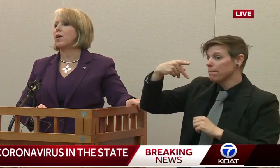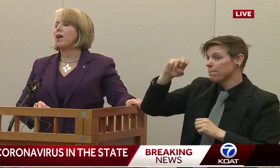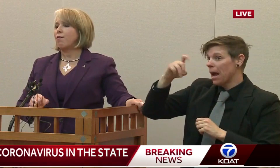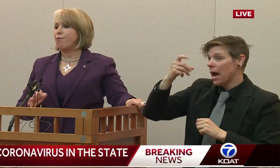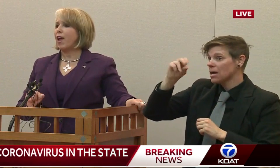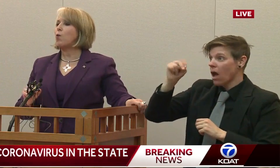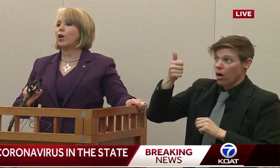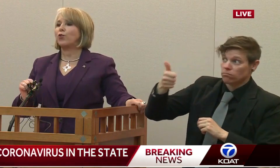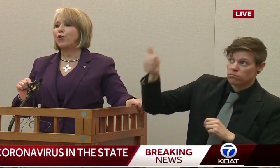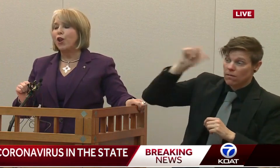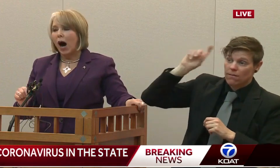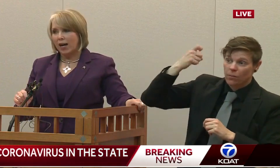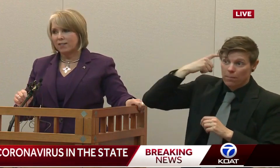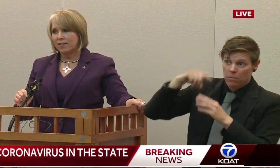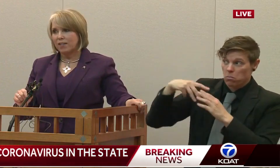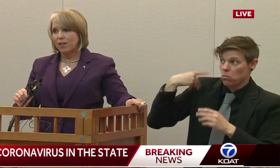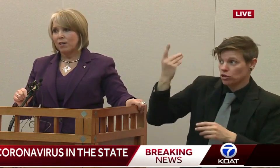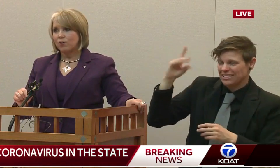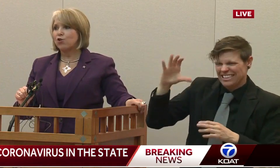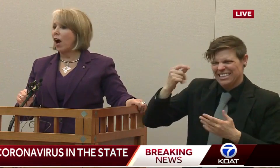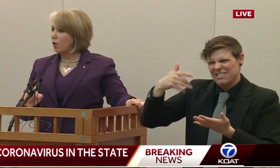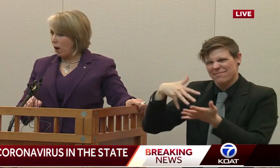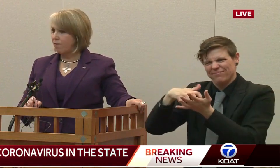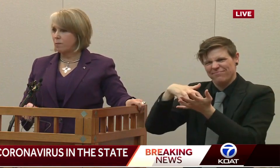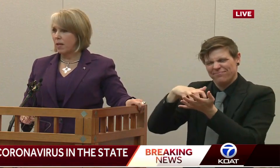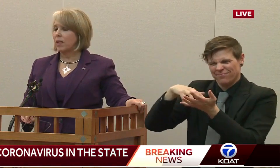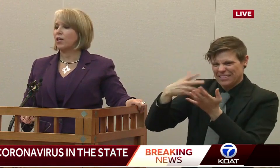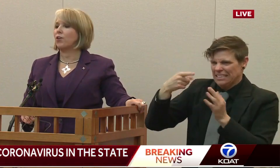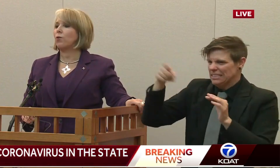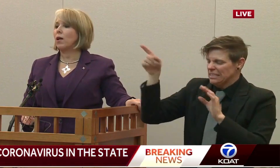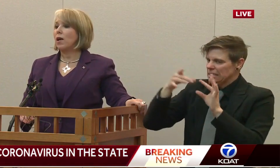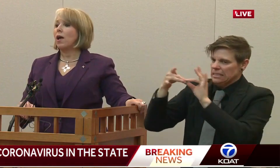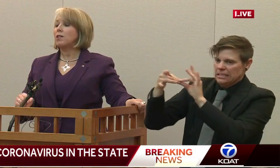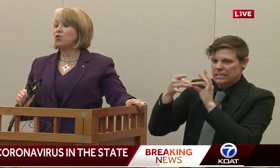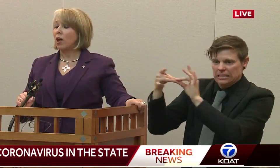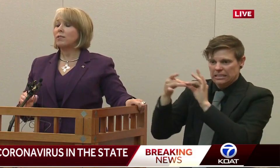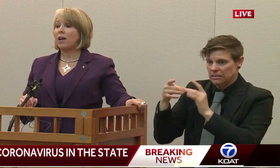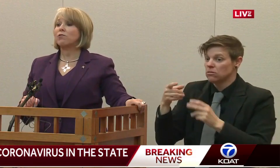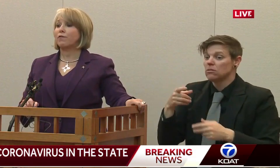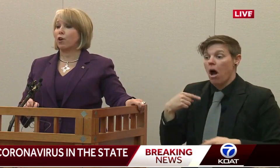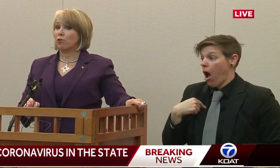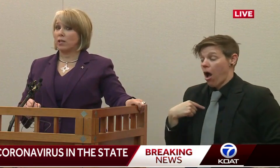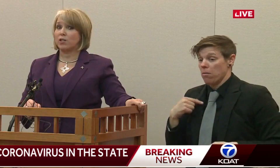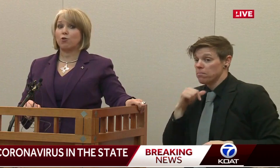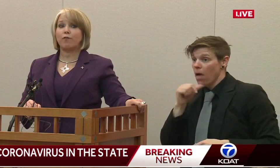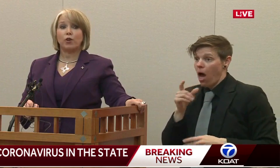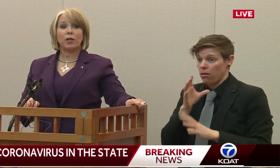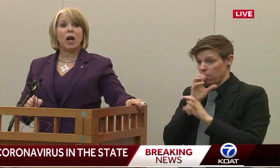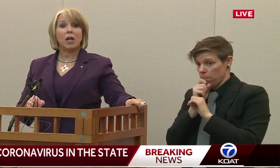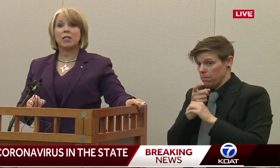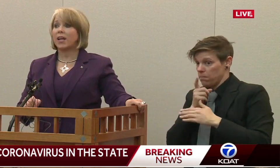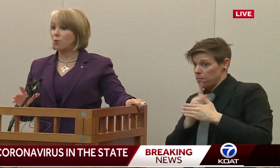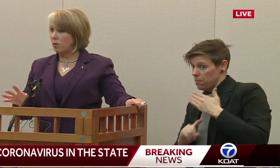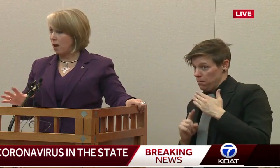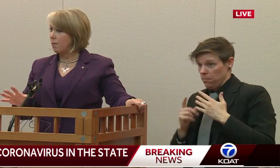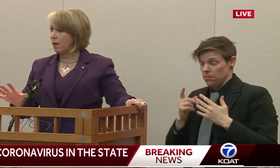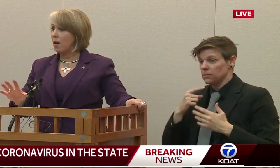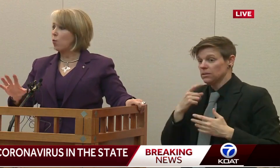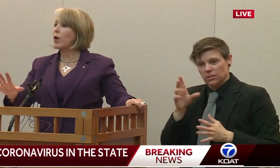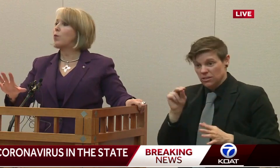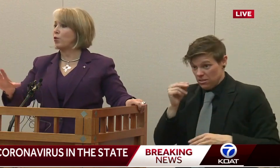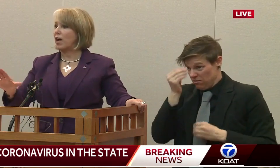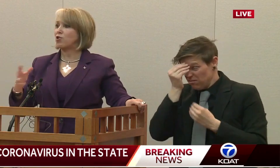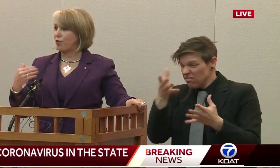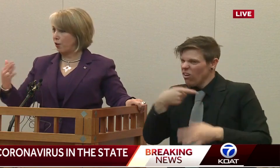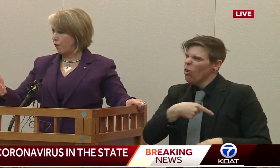Mexicans. They will not shy away from telling you just how difficult it is. So if you're in contact with them,